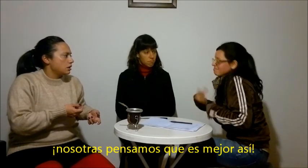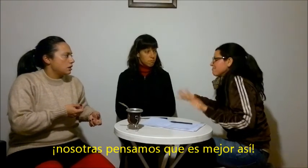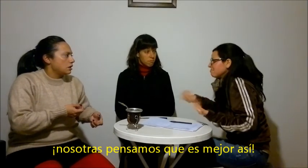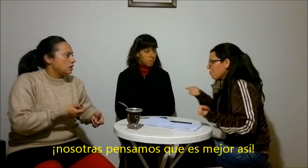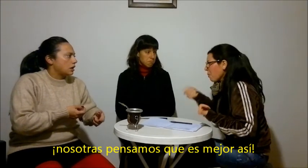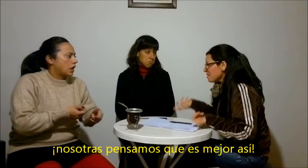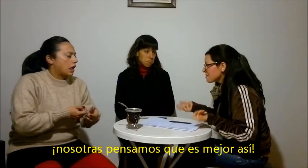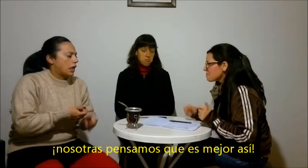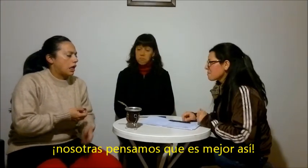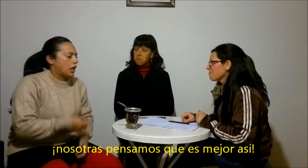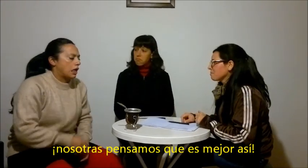Get them and them.